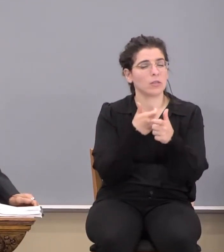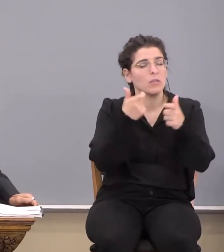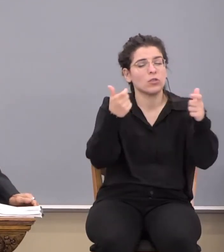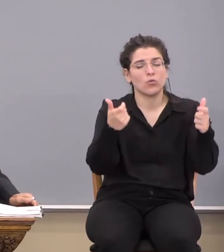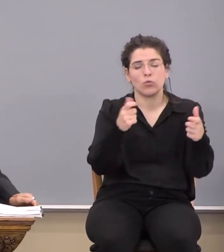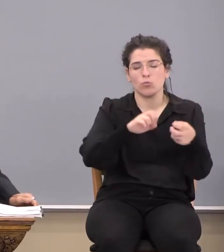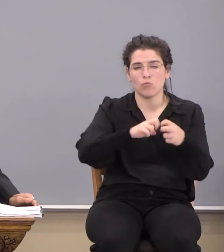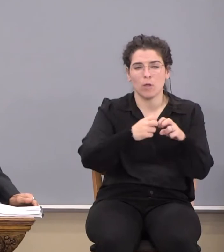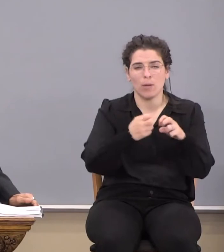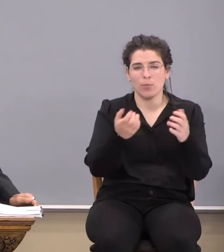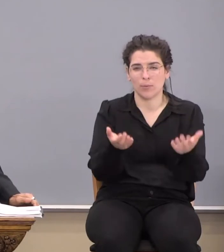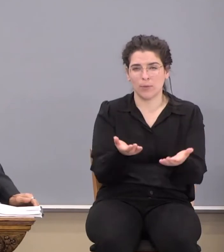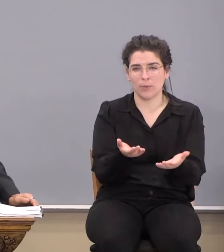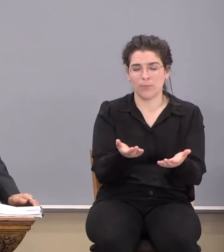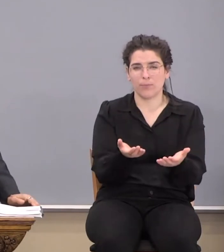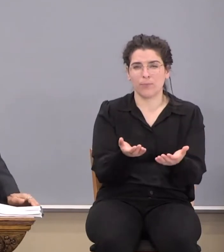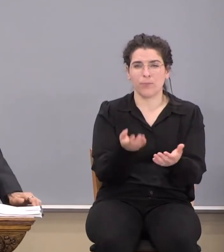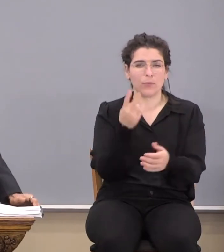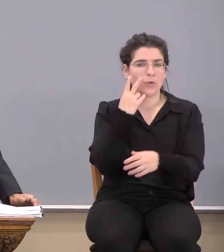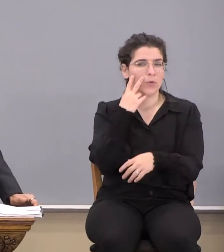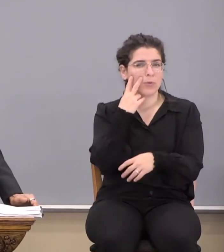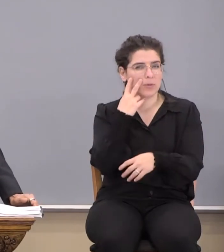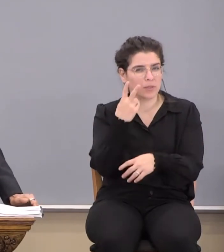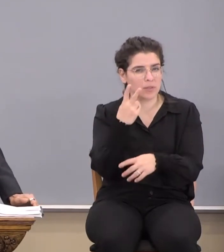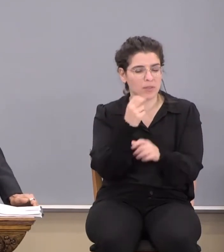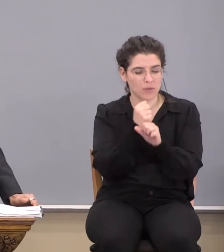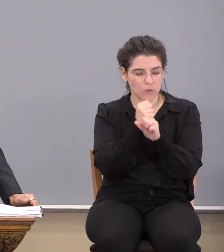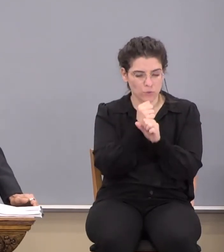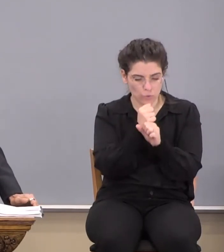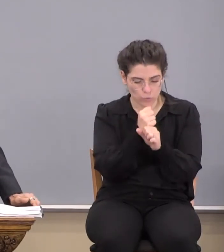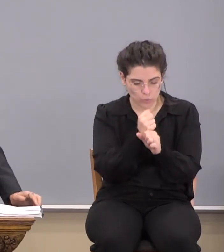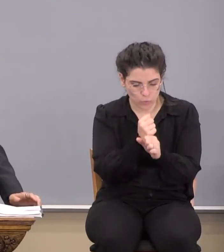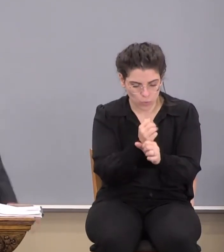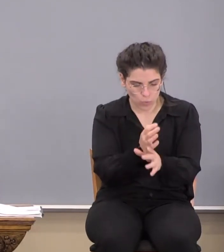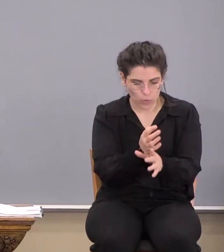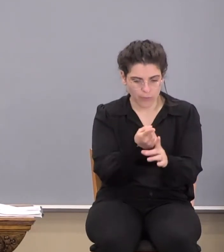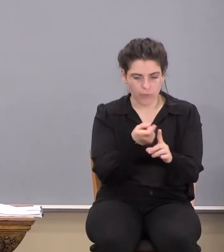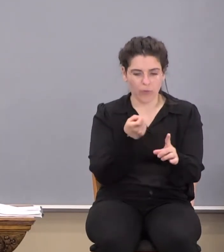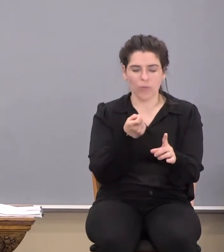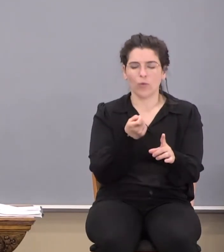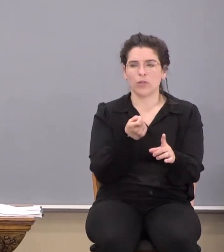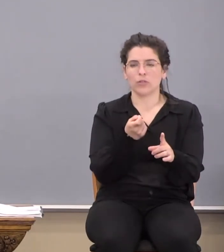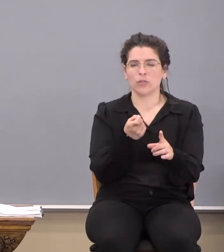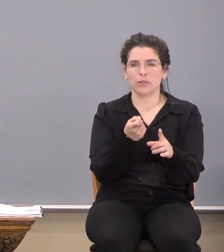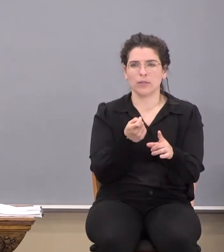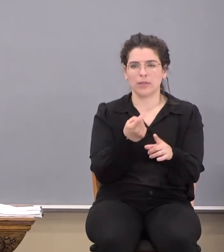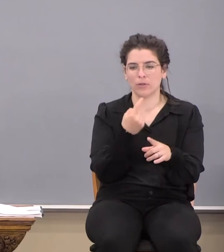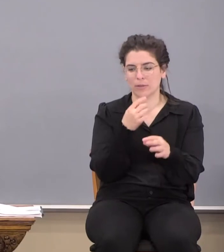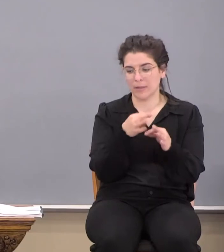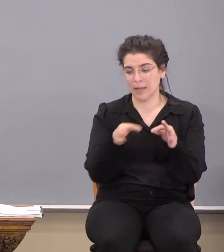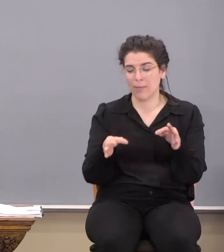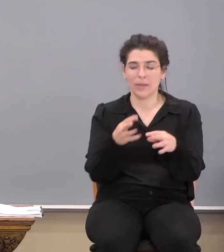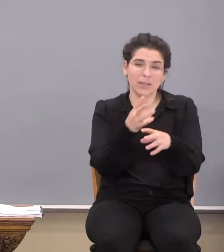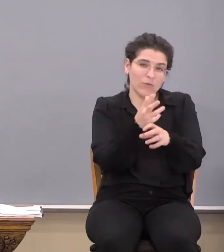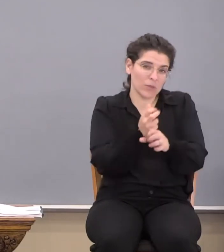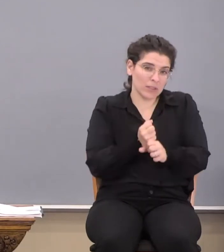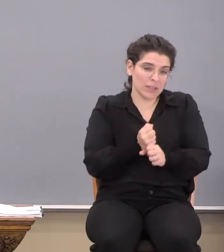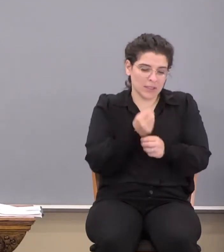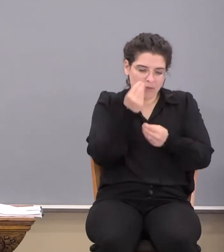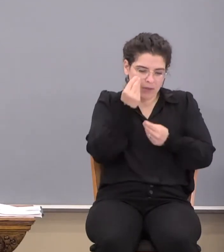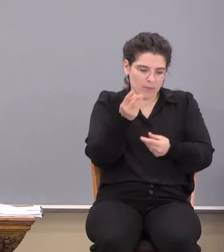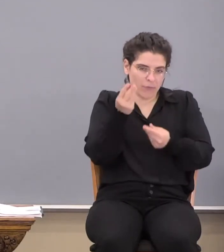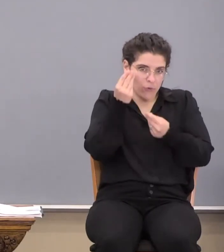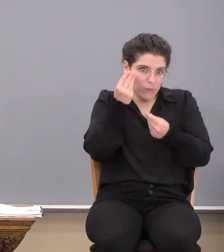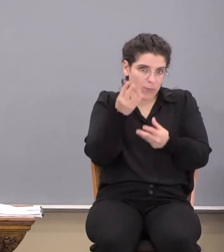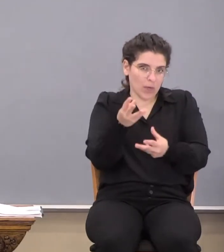problem here. Look at the source from which they are claiming to have received the information